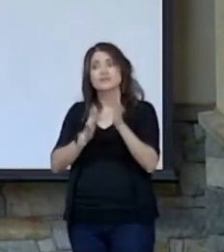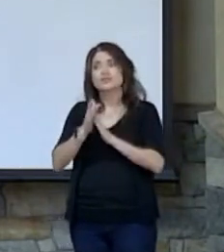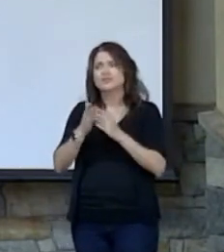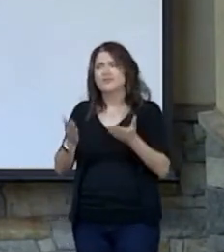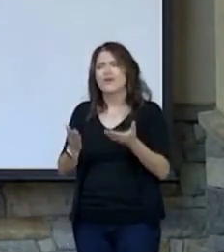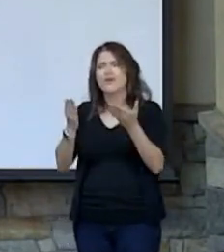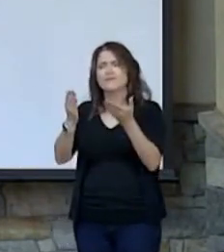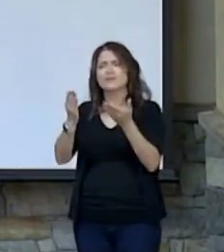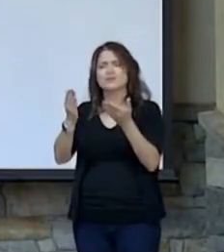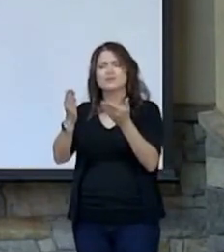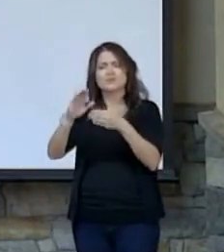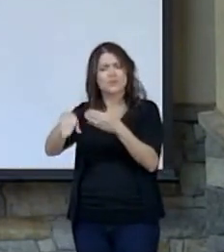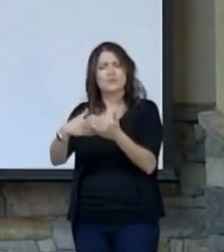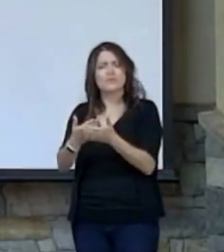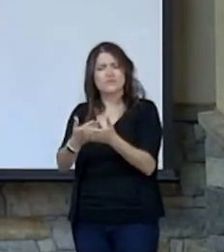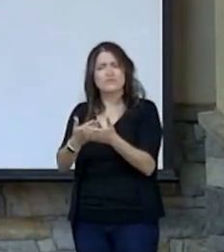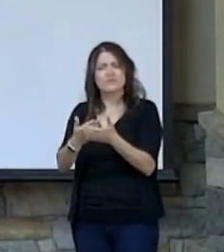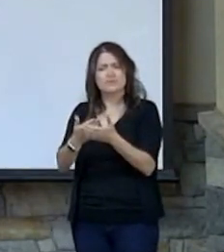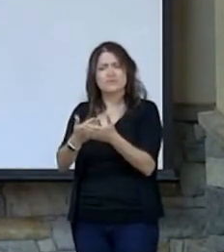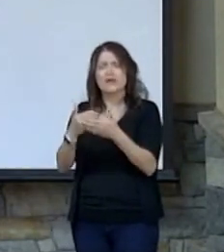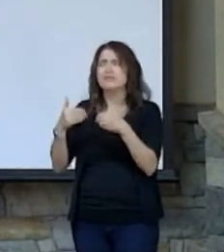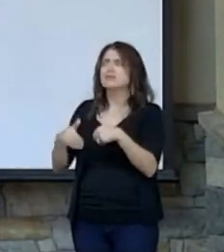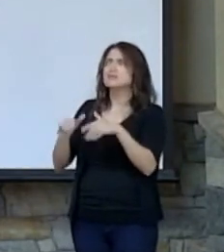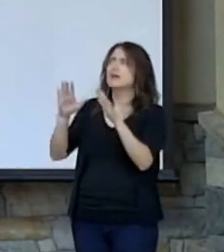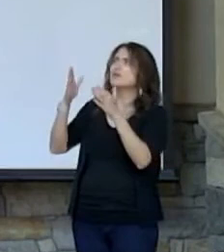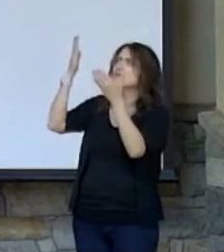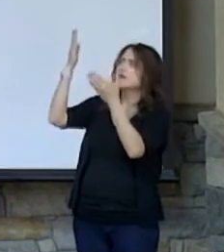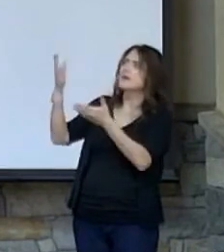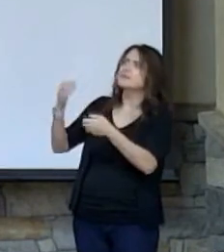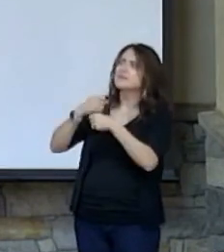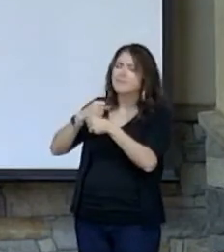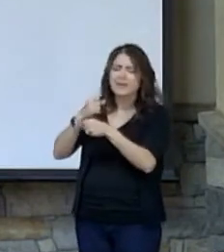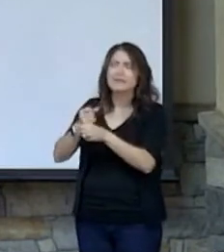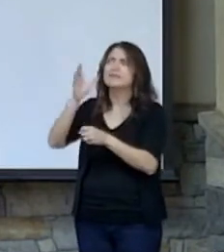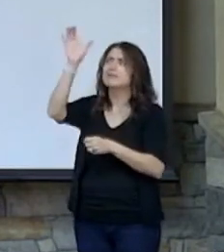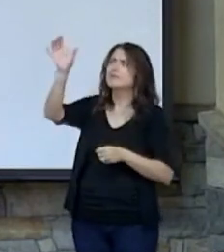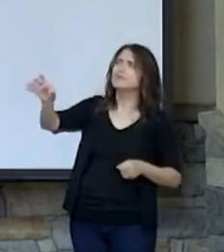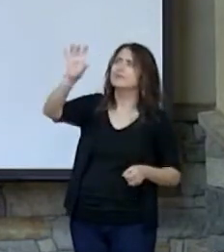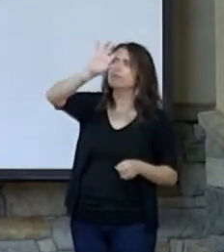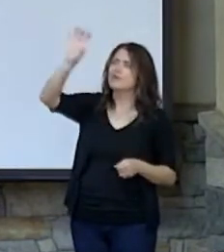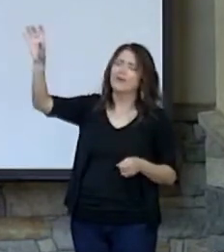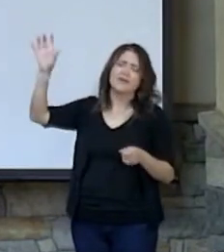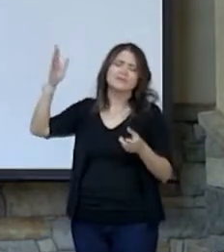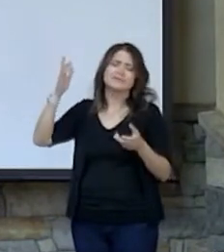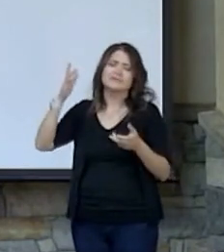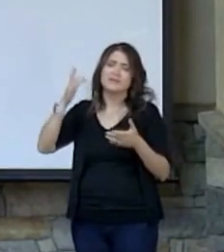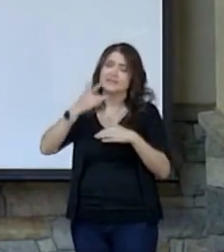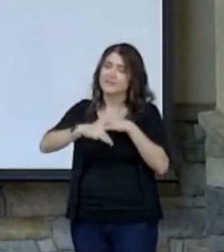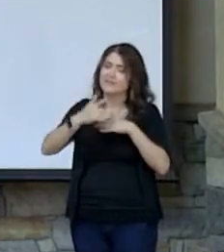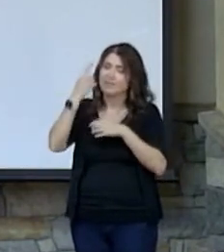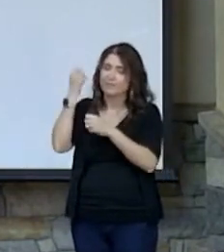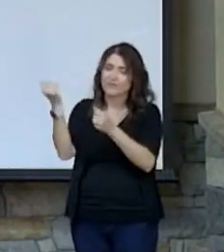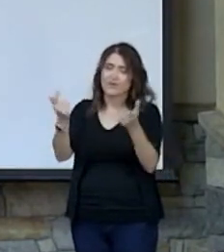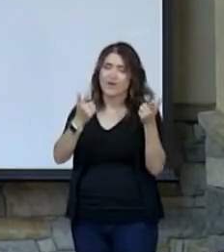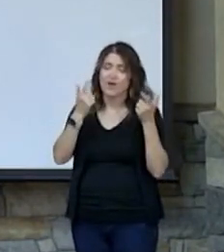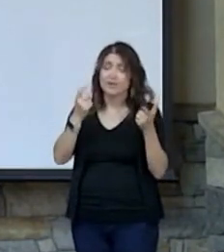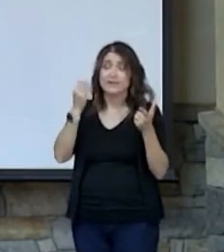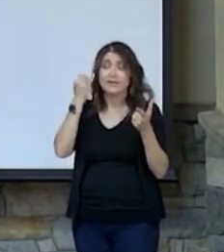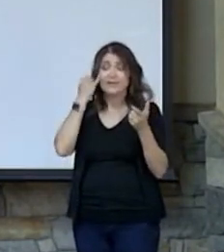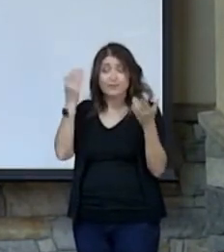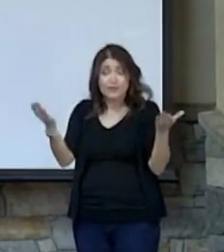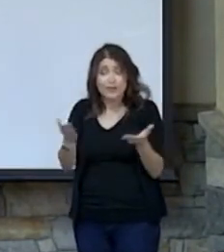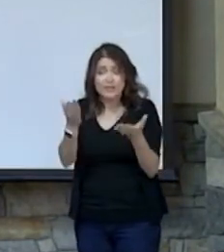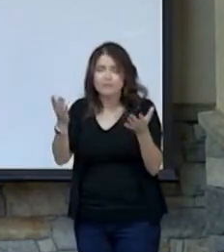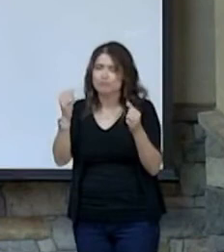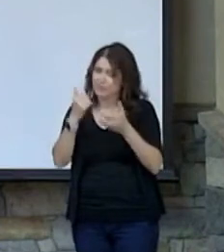all of us. The sacrifice he made on that cross is available to every one of us this morning. If you're here and we can help you know more about him,